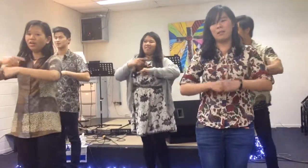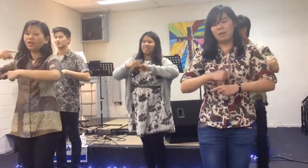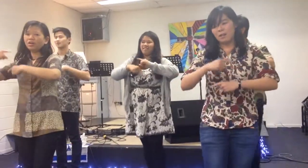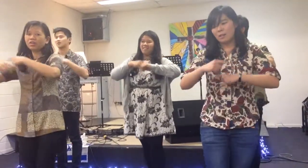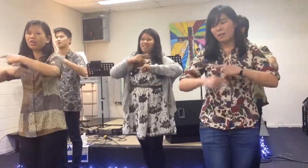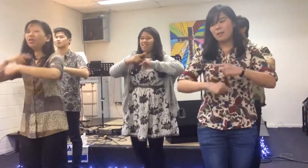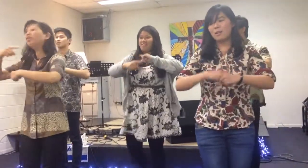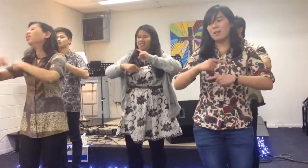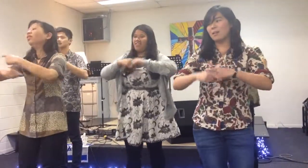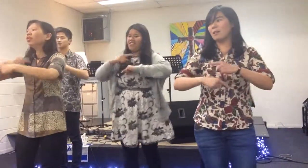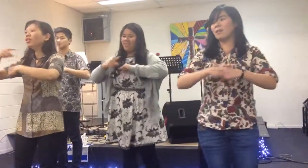go,